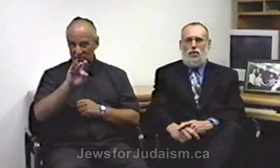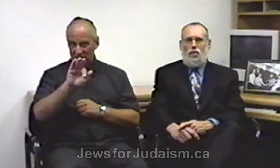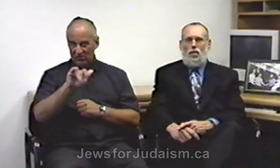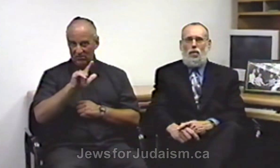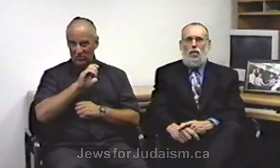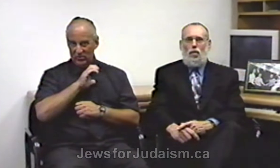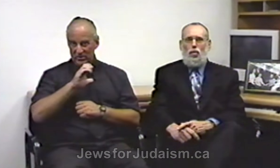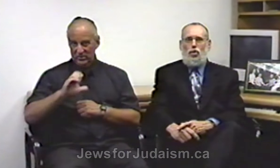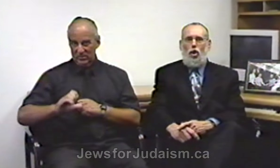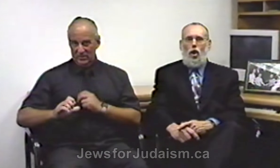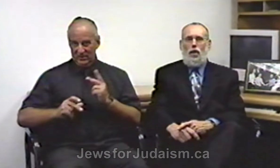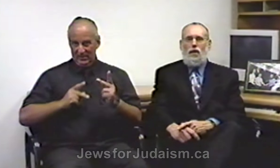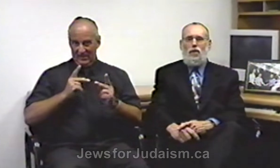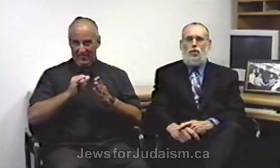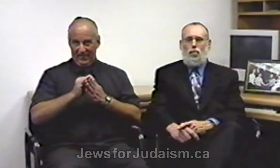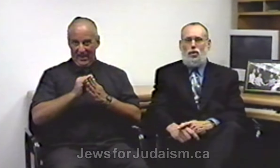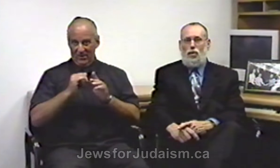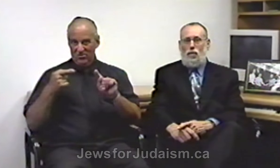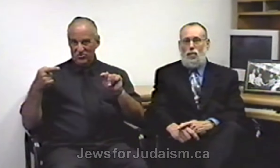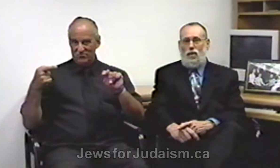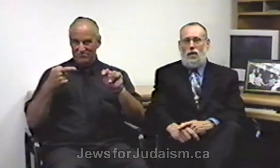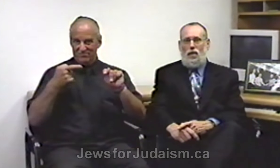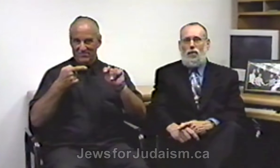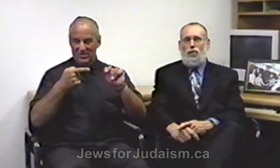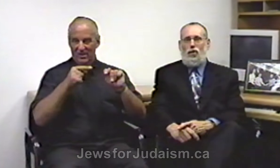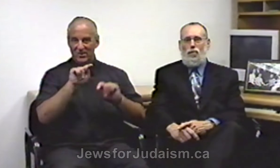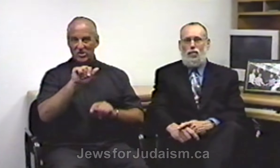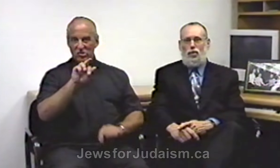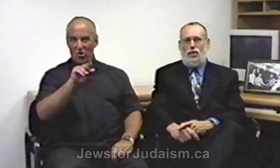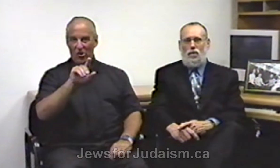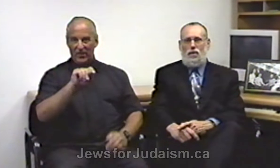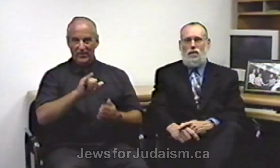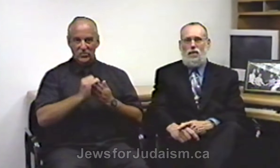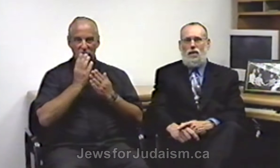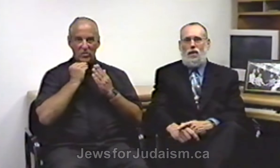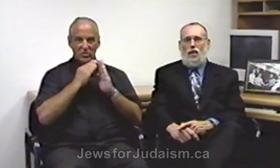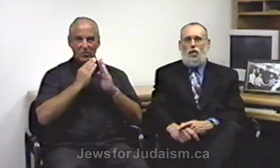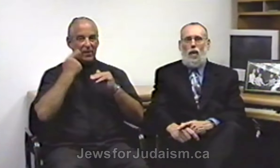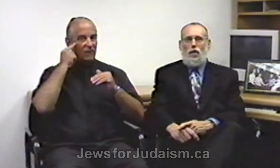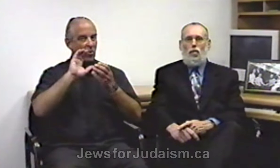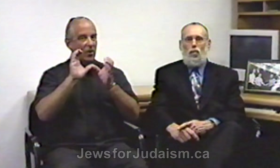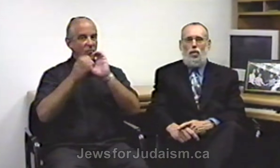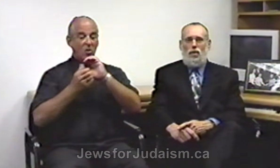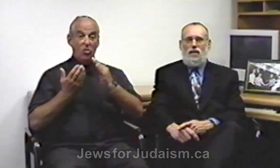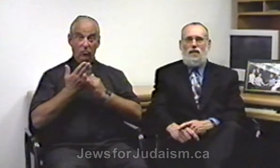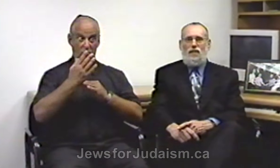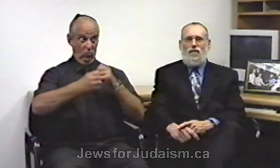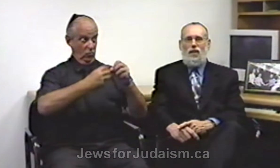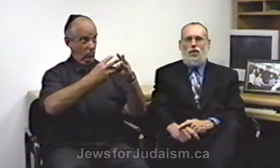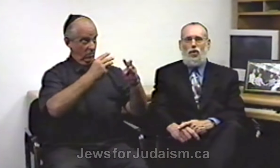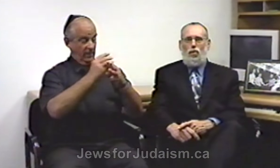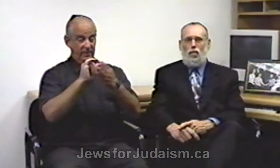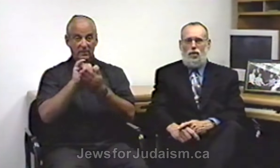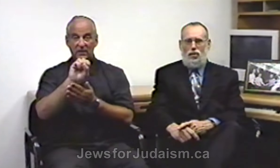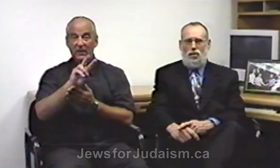who target the Jewish community for conversion. Throughout the world, these evangelical Christians